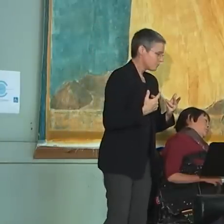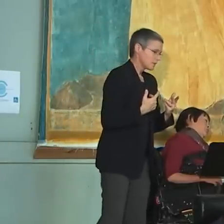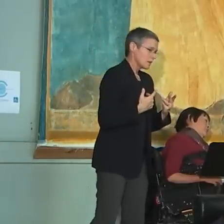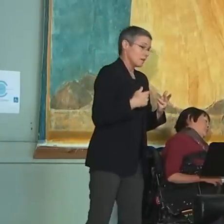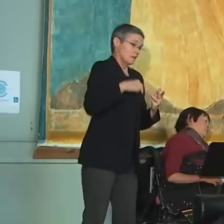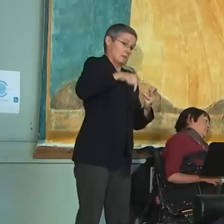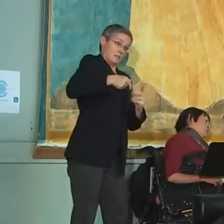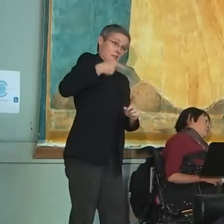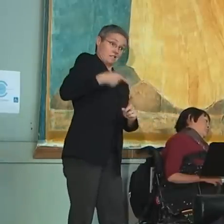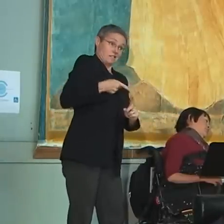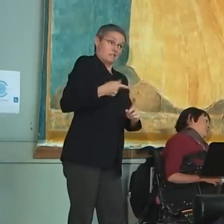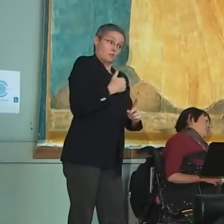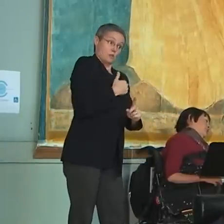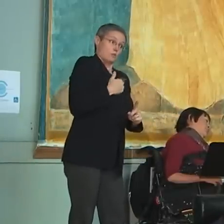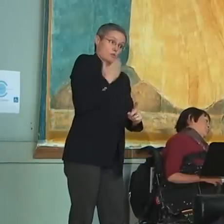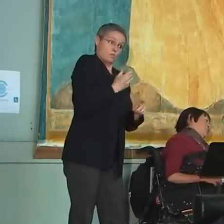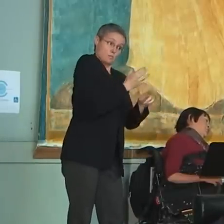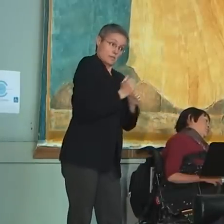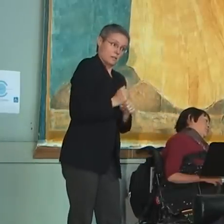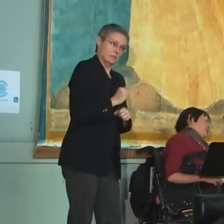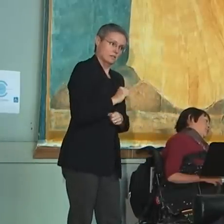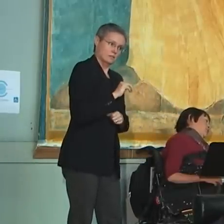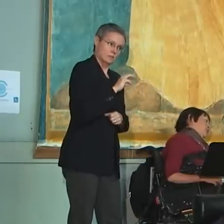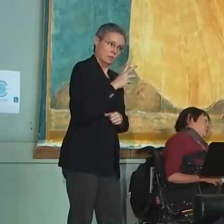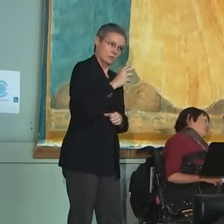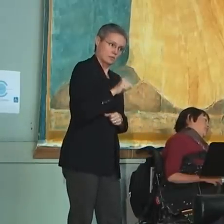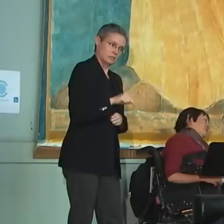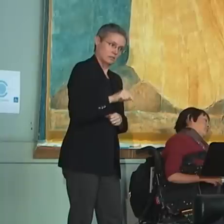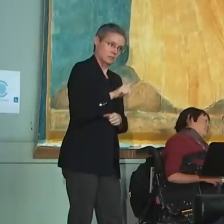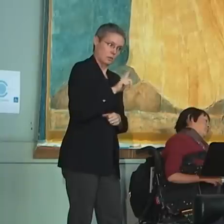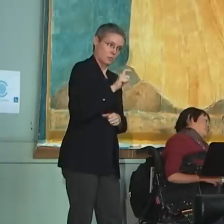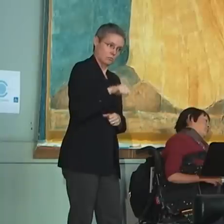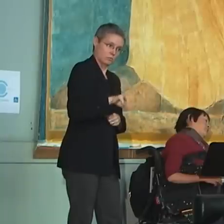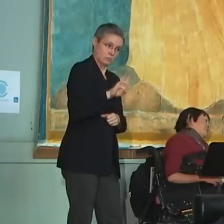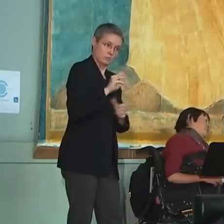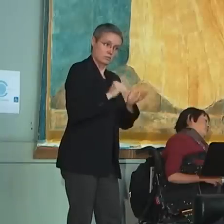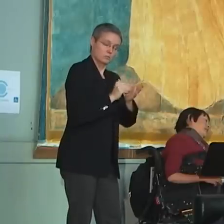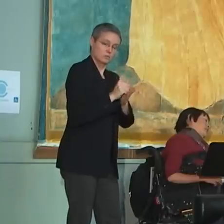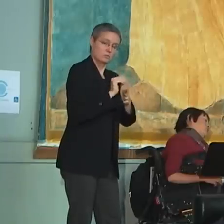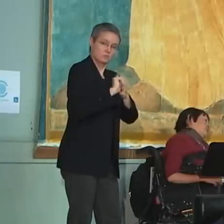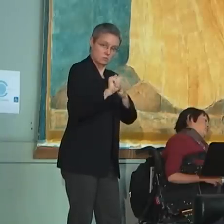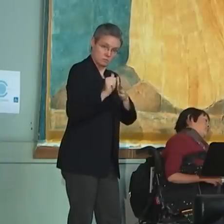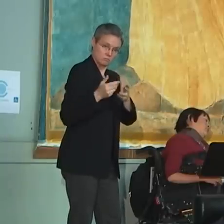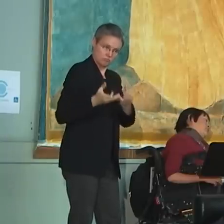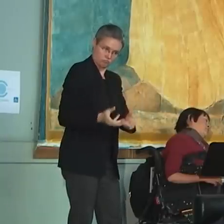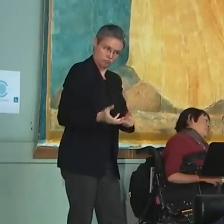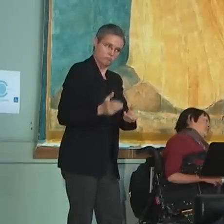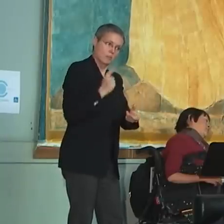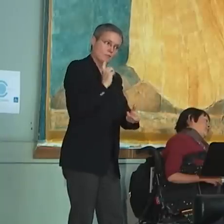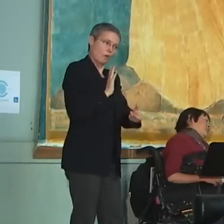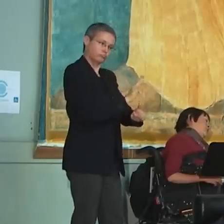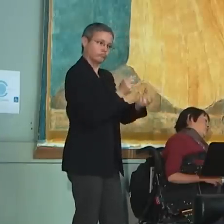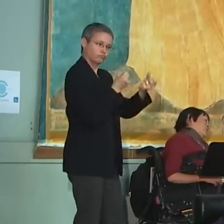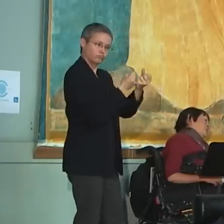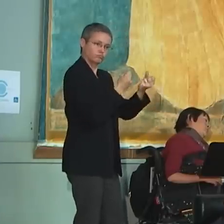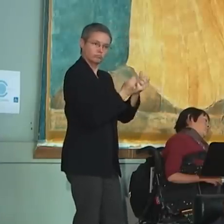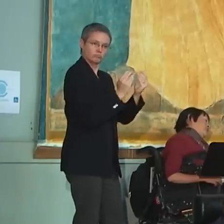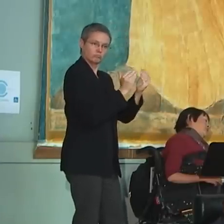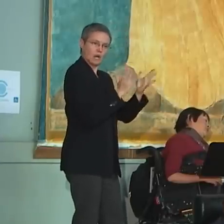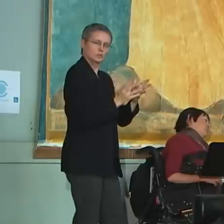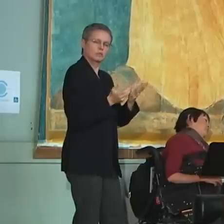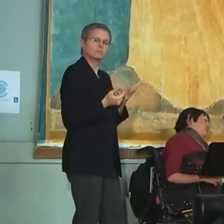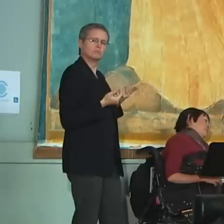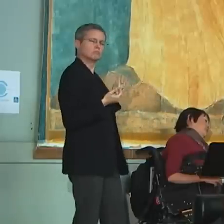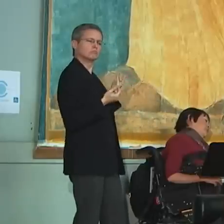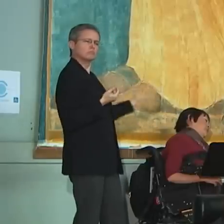Now what portion of this 21.6 million would you as a mayor make available to ensure accessible and or supportive housing for people